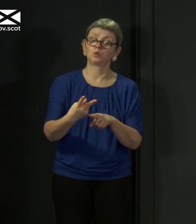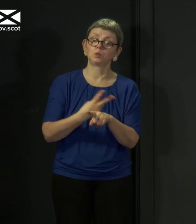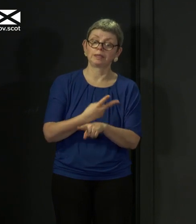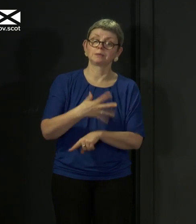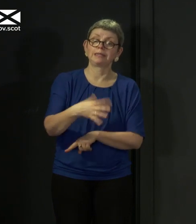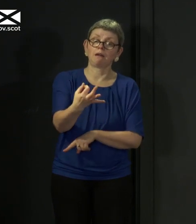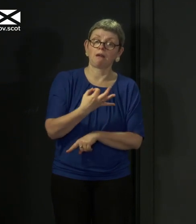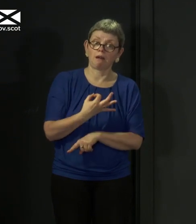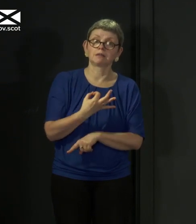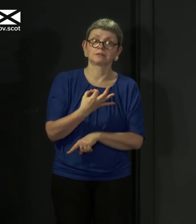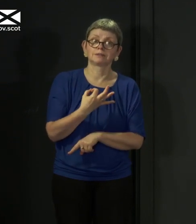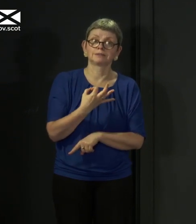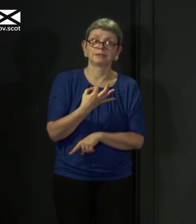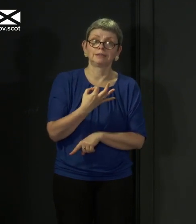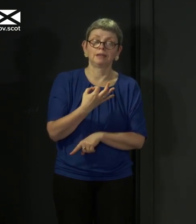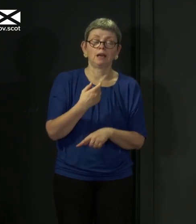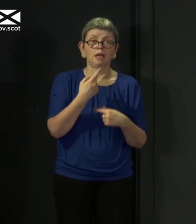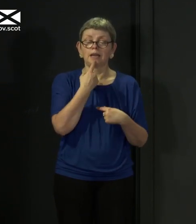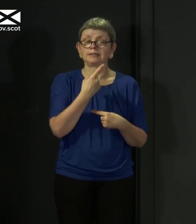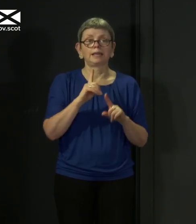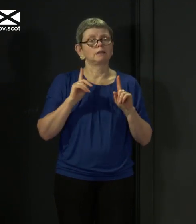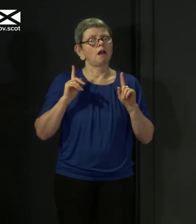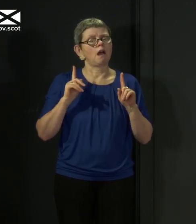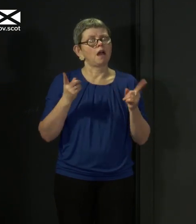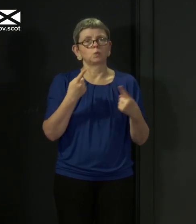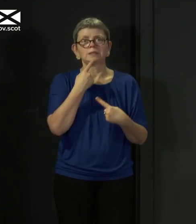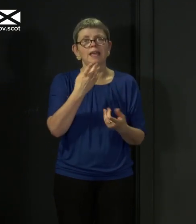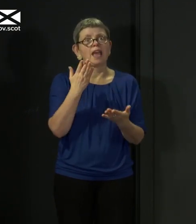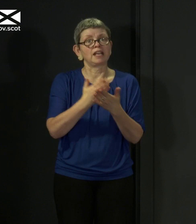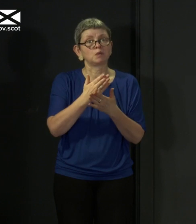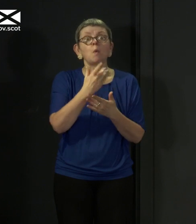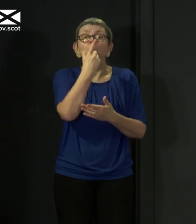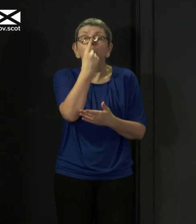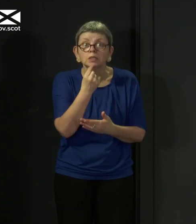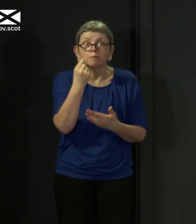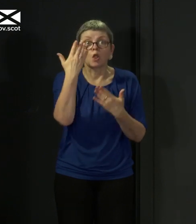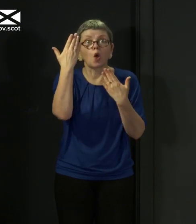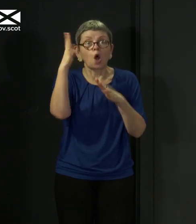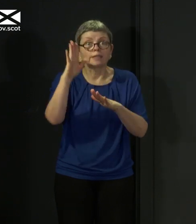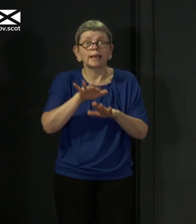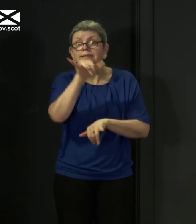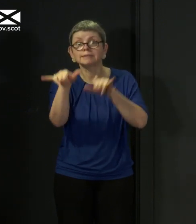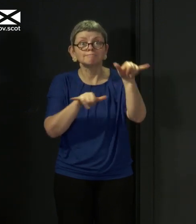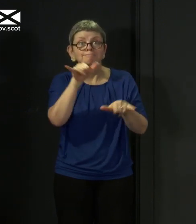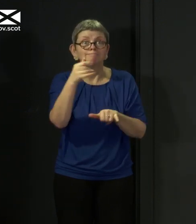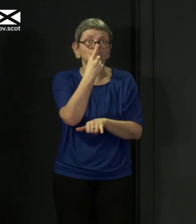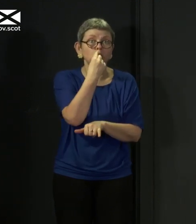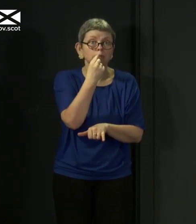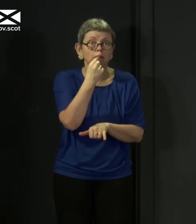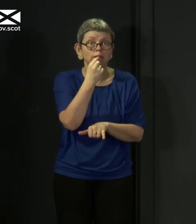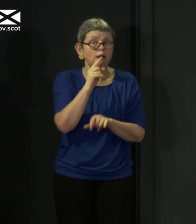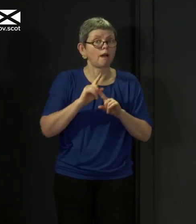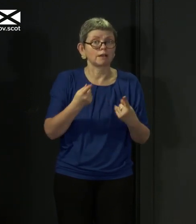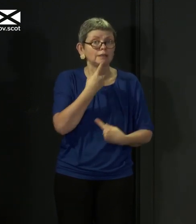question, which was that I wouldn't want to give people an expectation that summer holidays will happen as normal this year, hasn't changed.